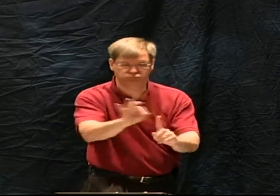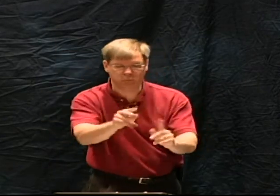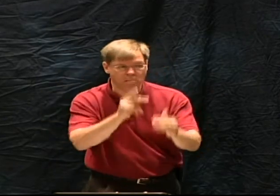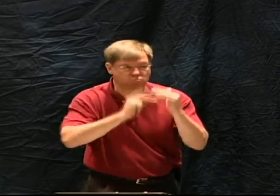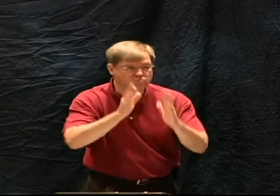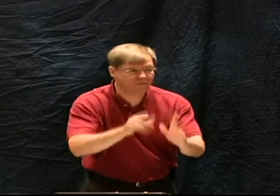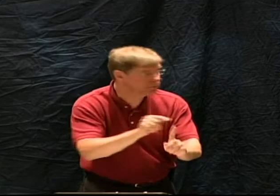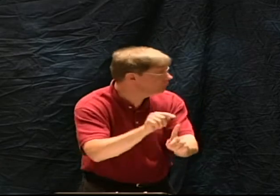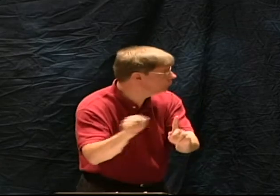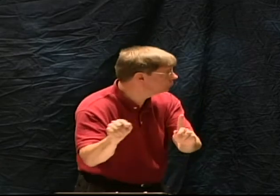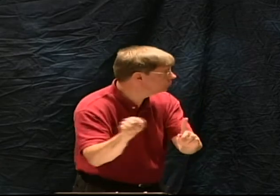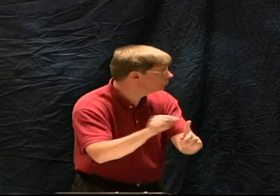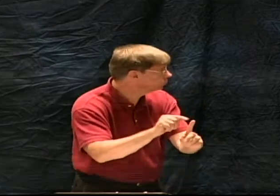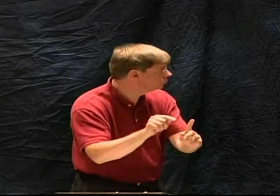in the past to the fathers